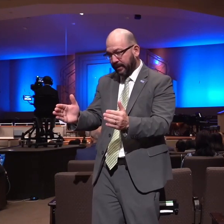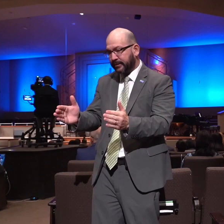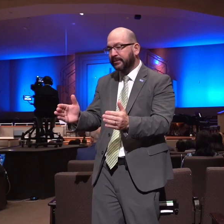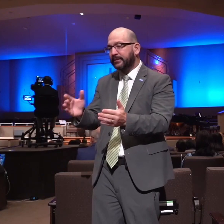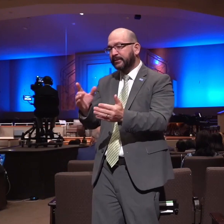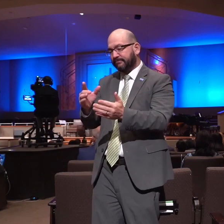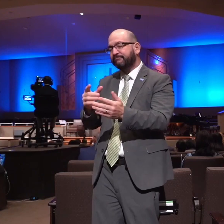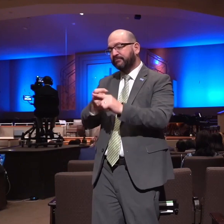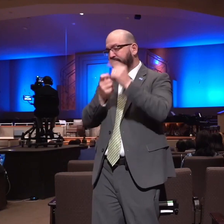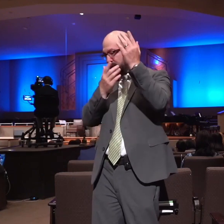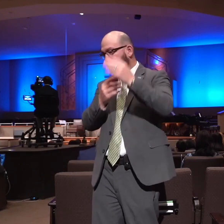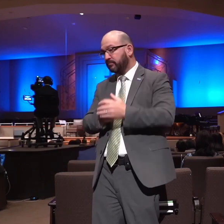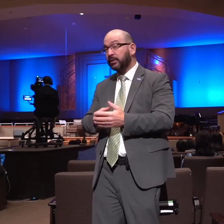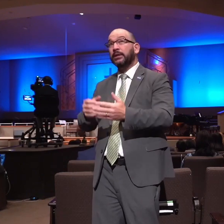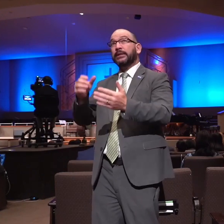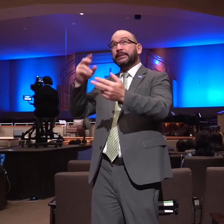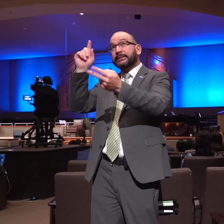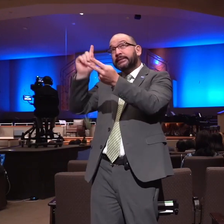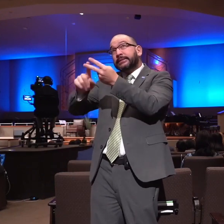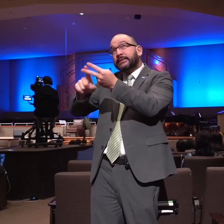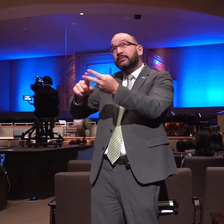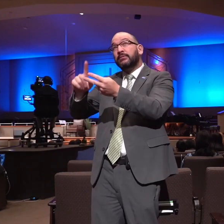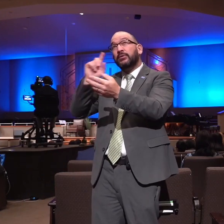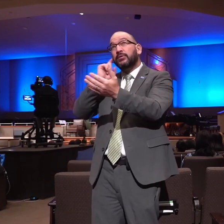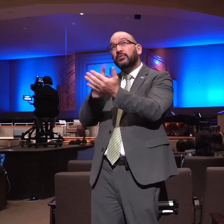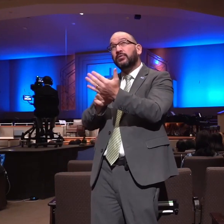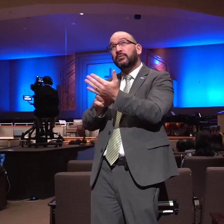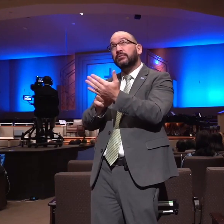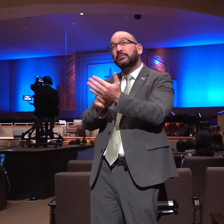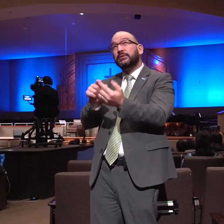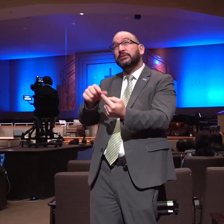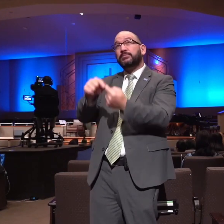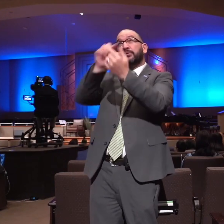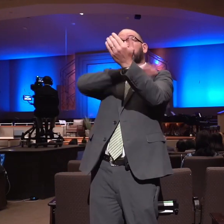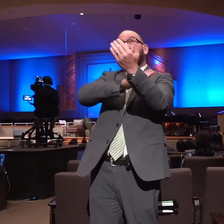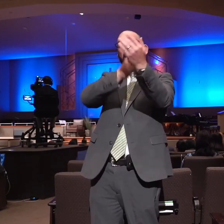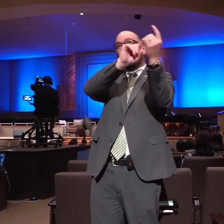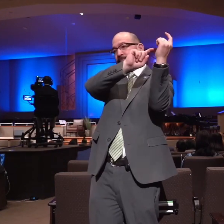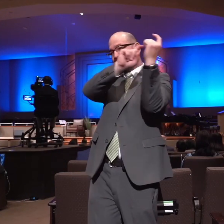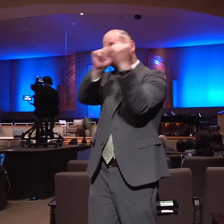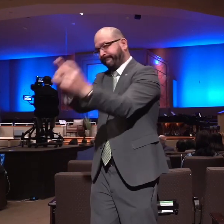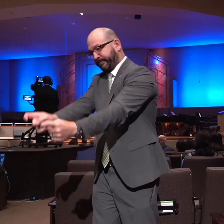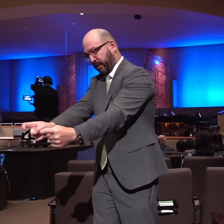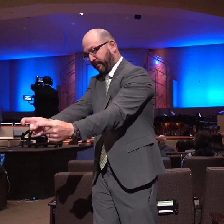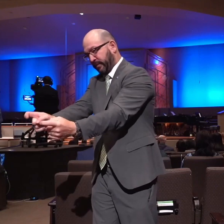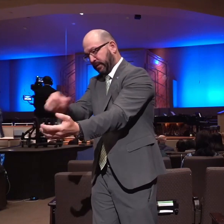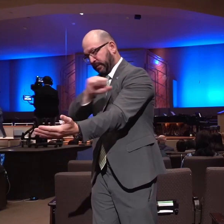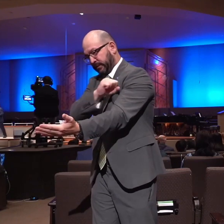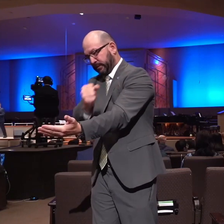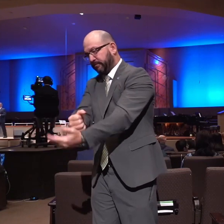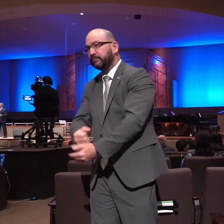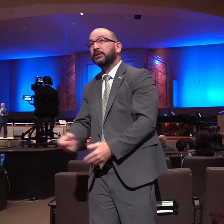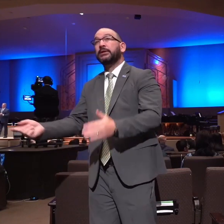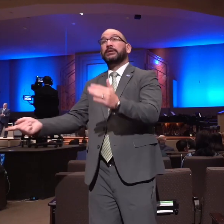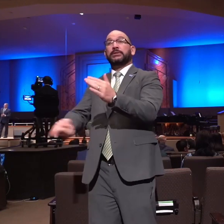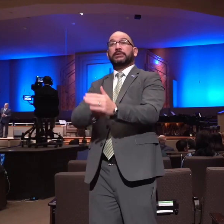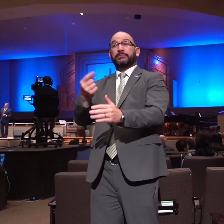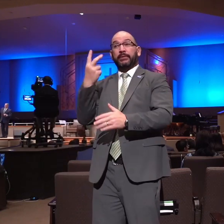that accompanied this plan now sometimes when you see a picture of Samson in a commentary or